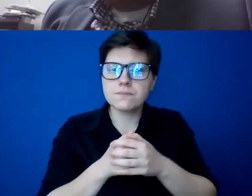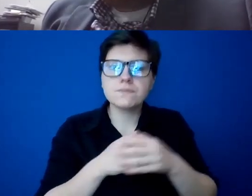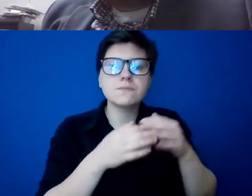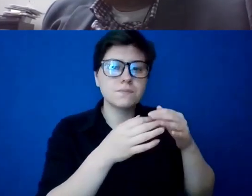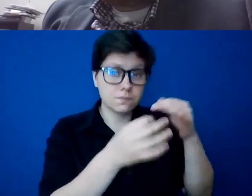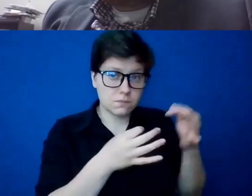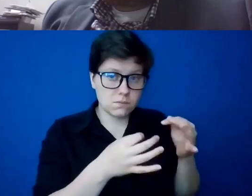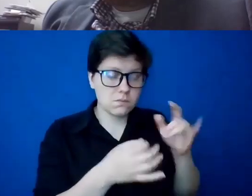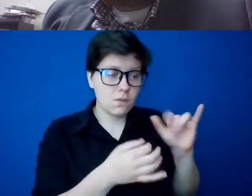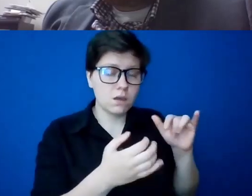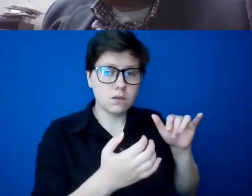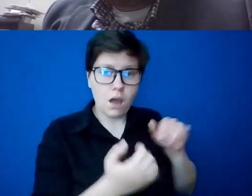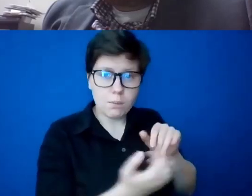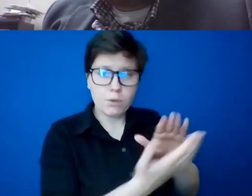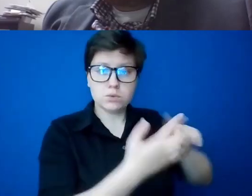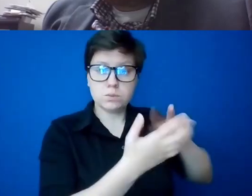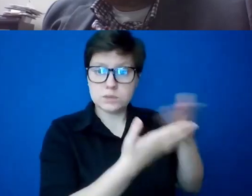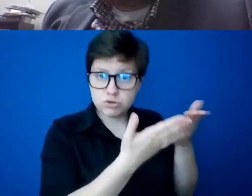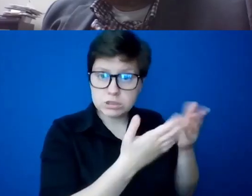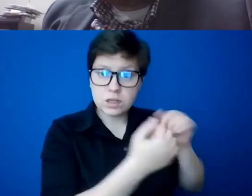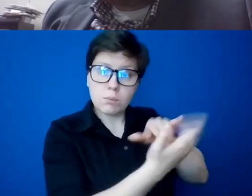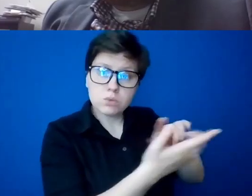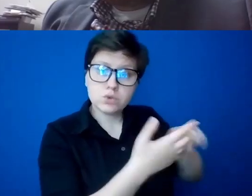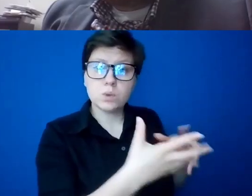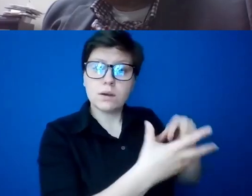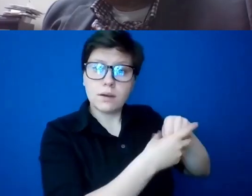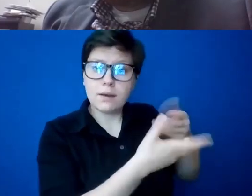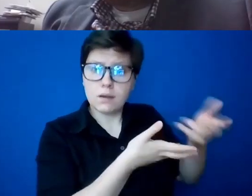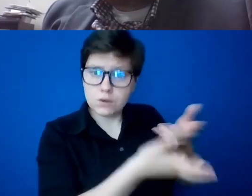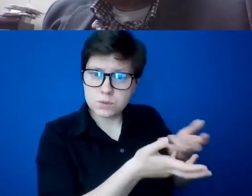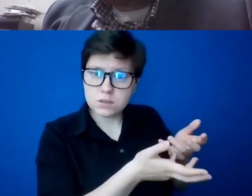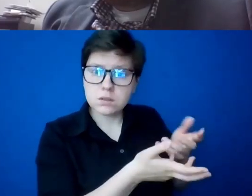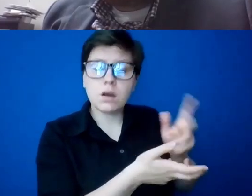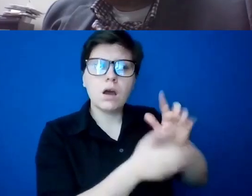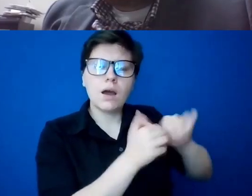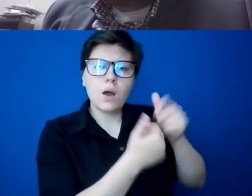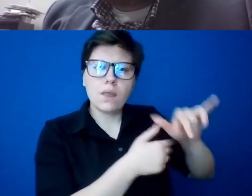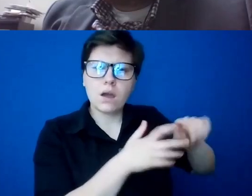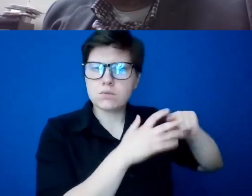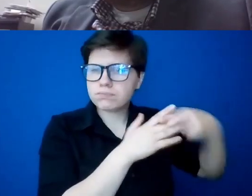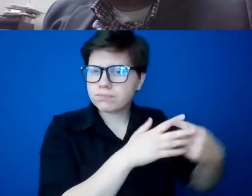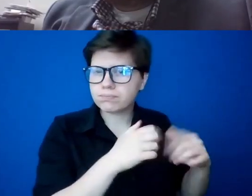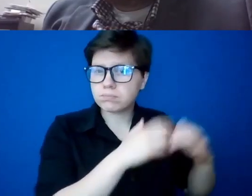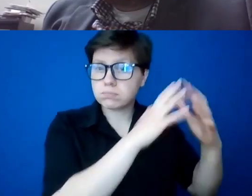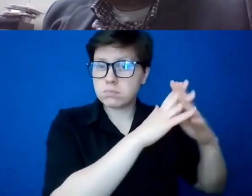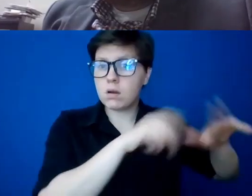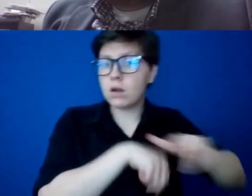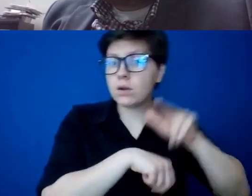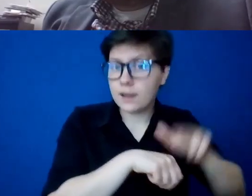ministry, an approach to engagement, um, and how these things originate and develop organically within the life